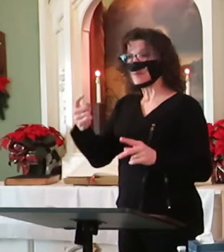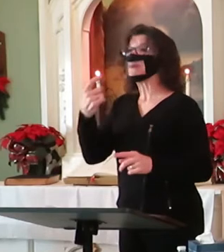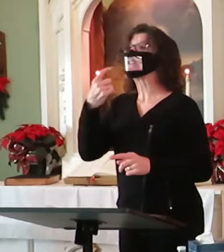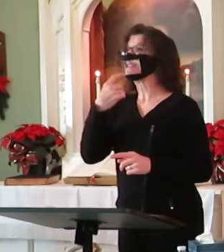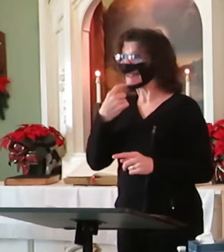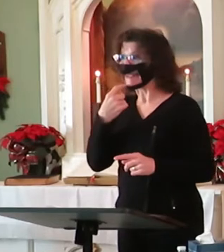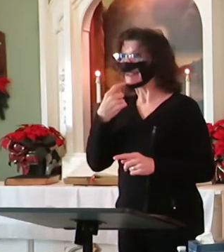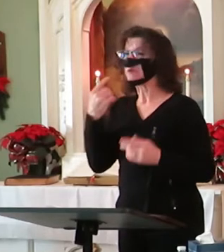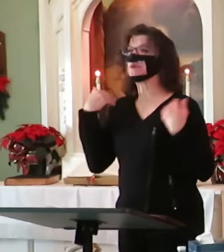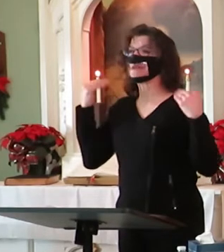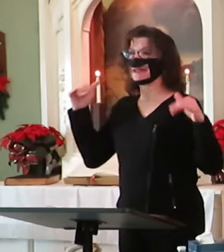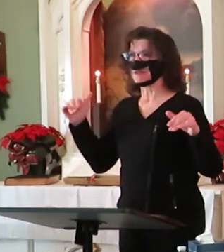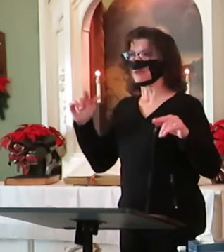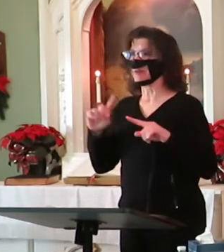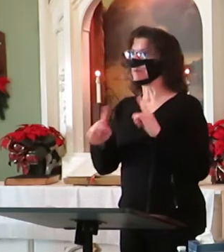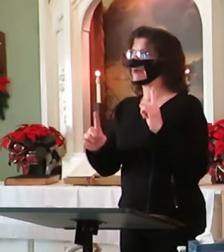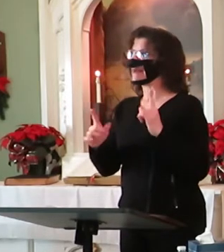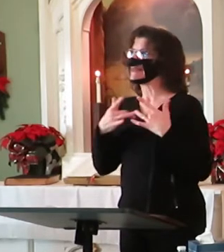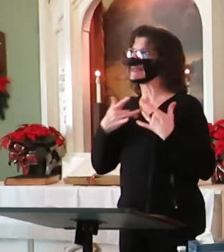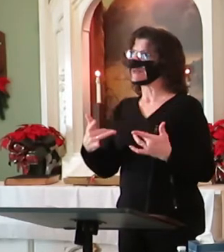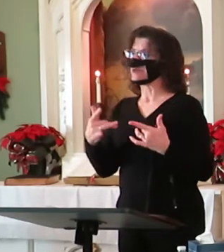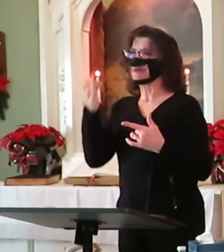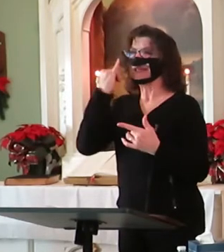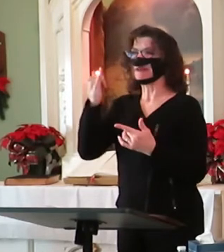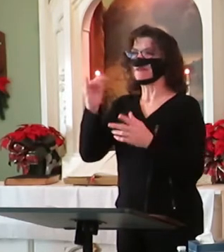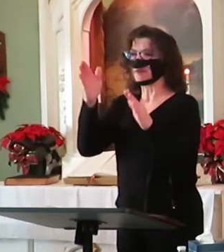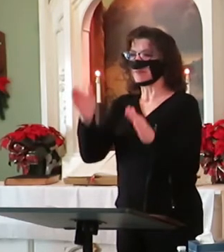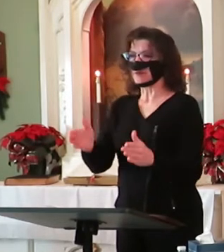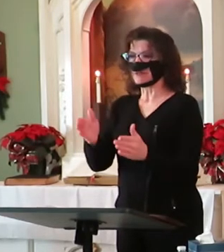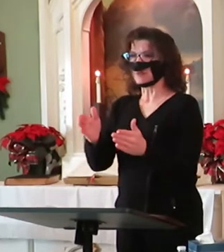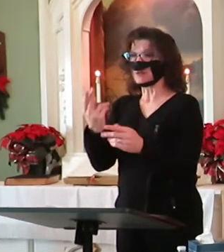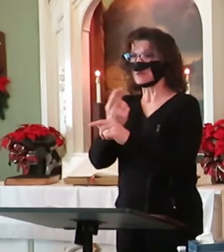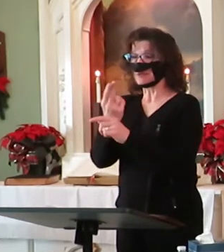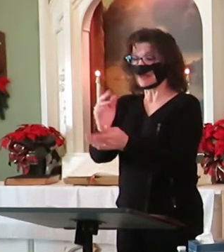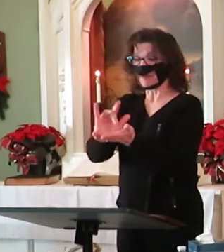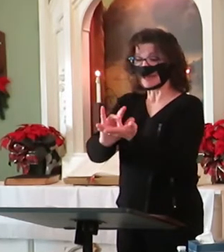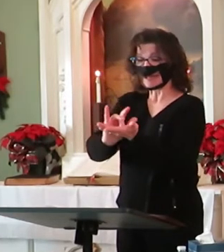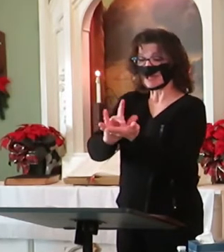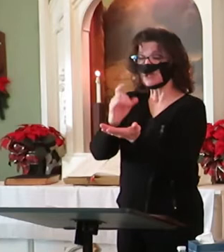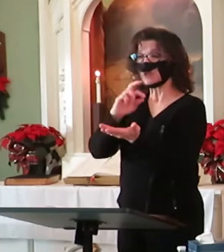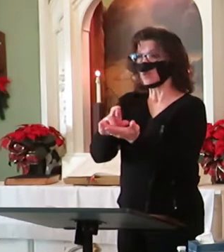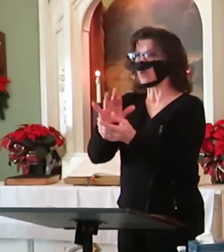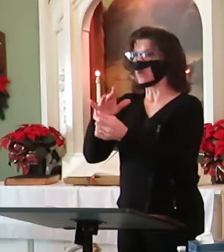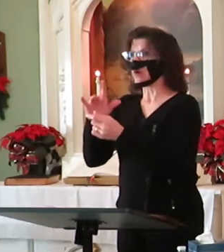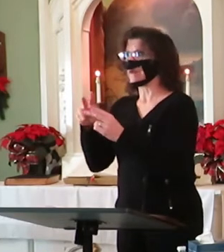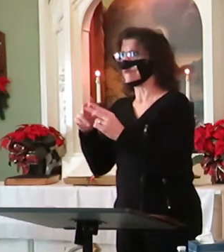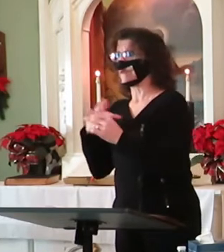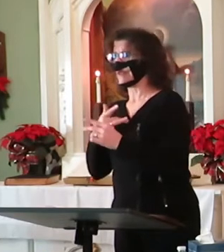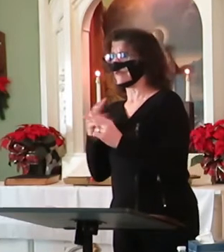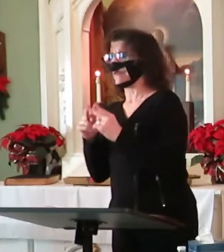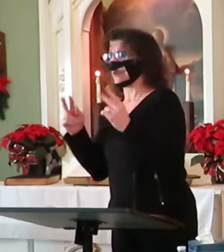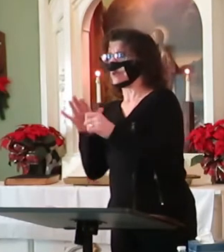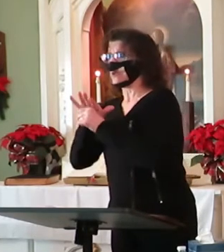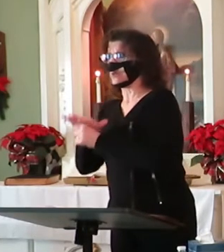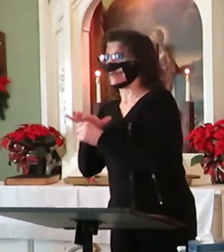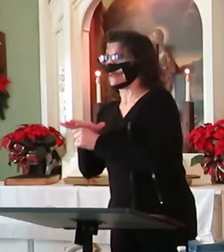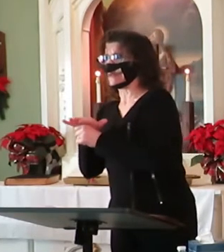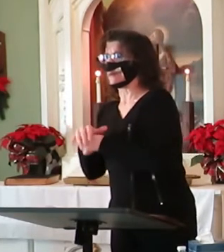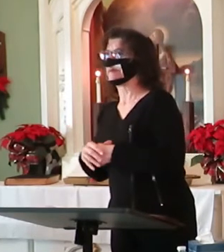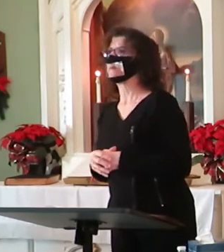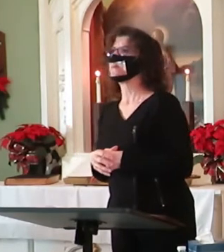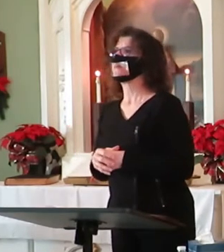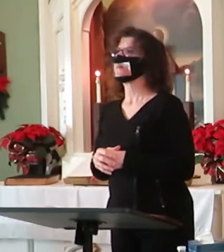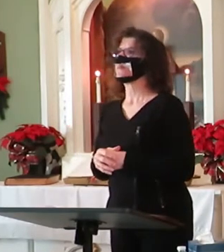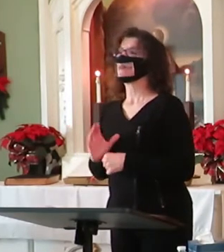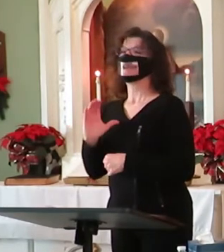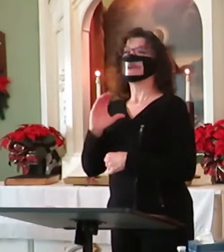the person was under medication or under great mental or emotional stress. With our Christmas decorations, we